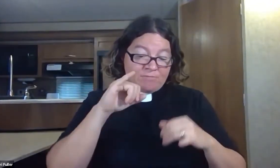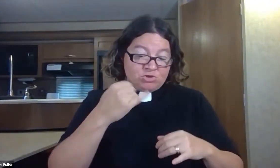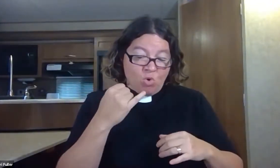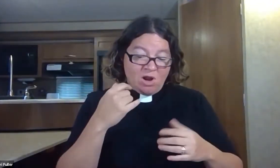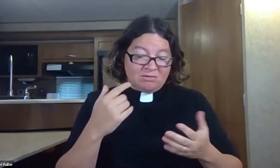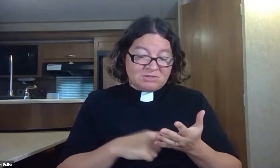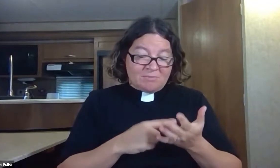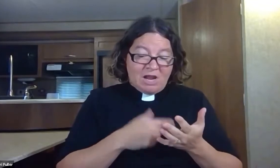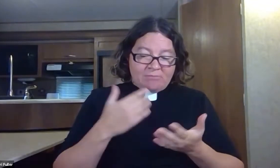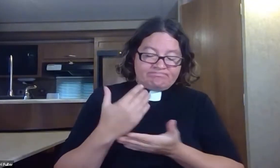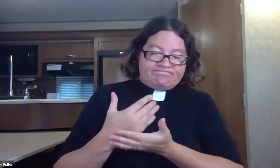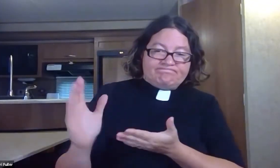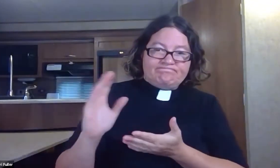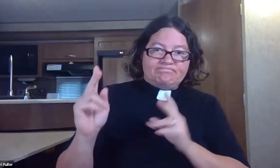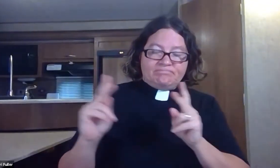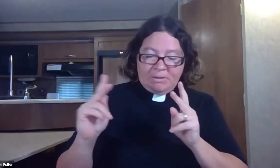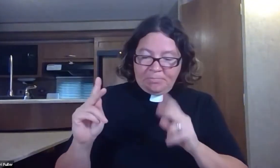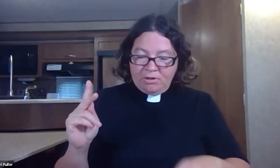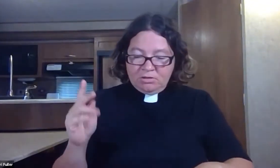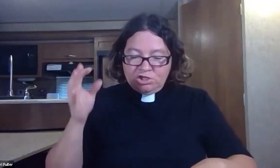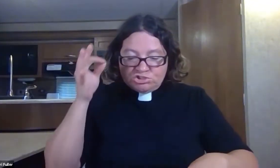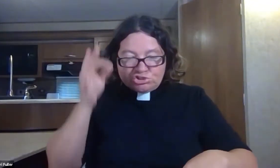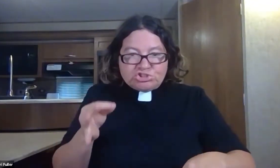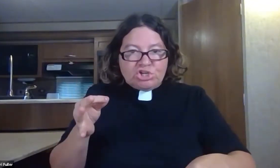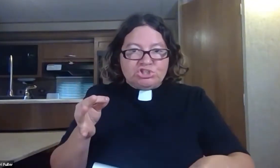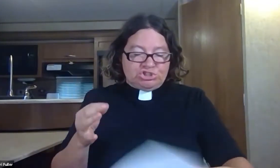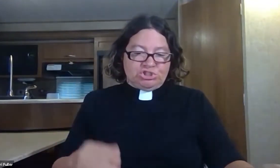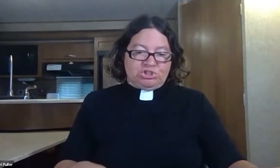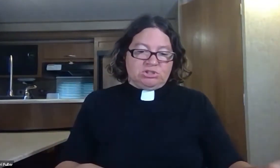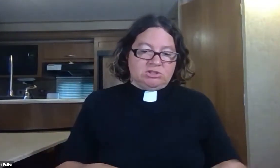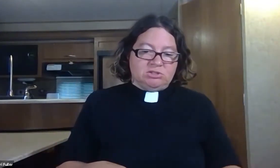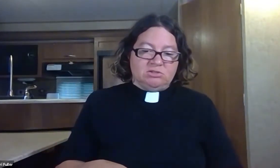and maybe we're like Jonah in that way too we we judge people